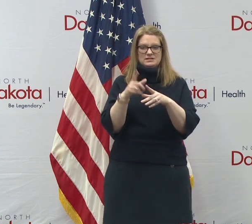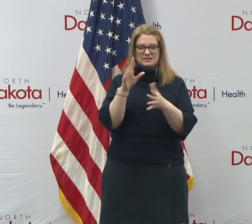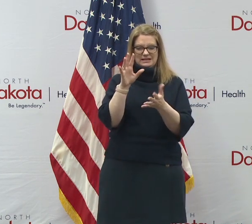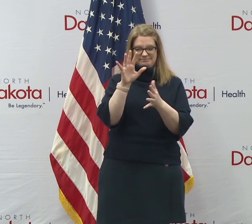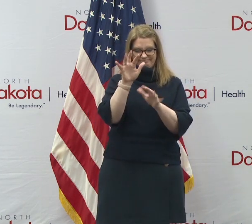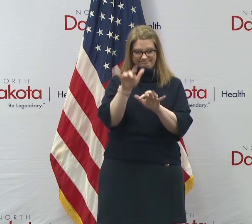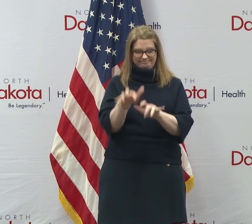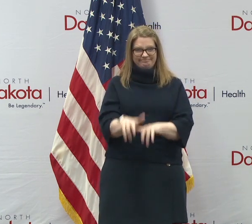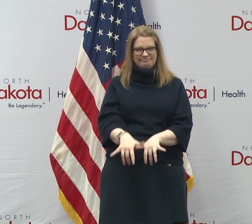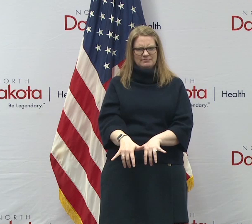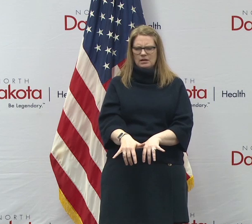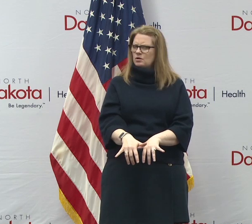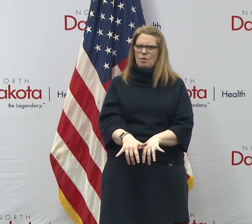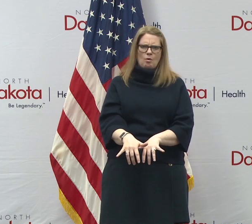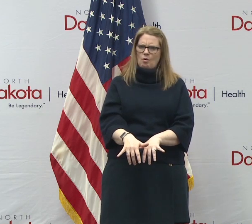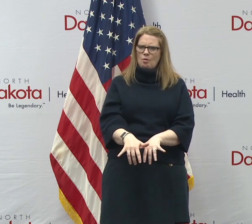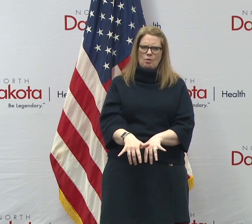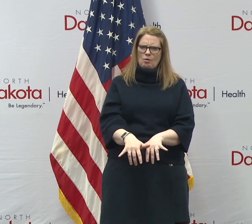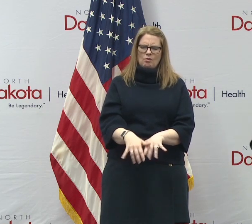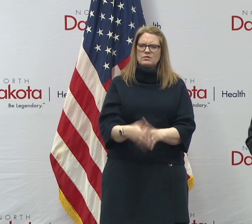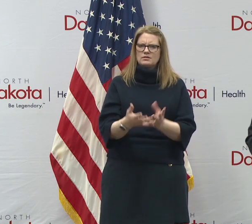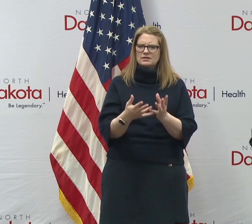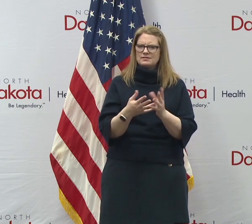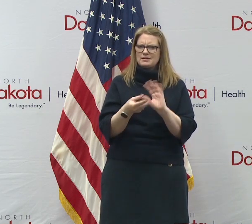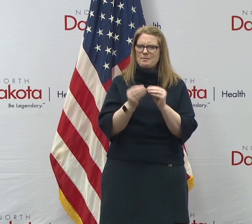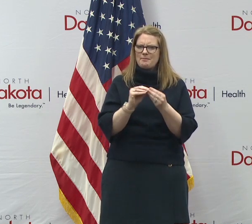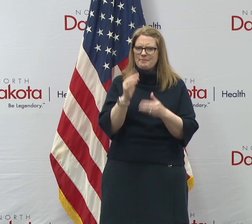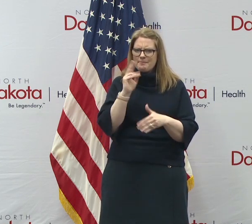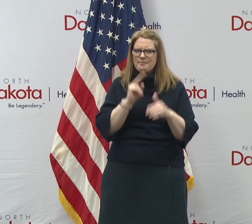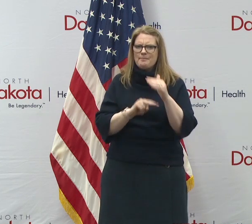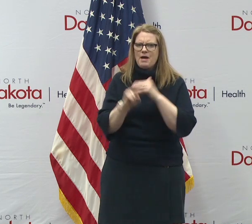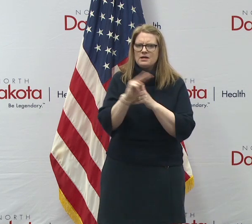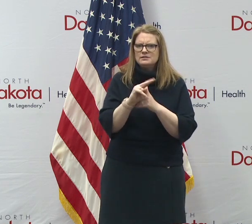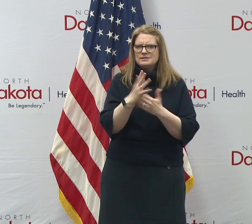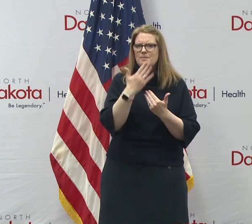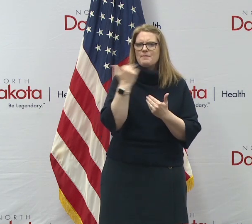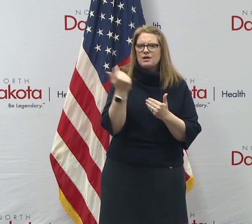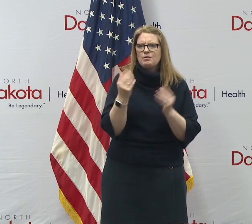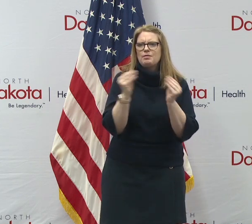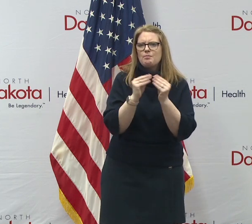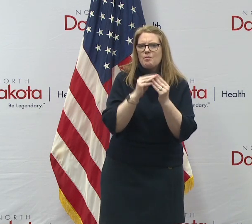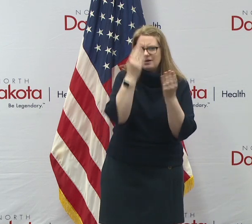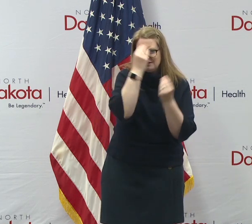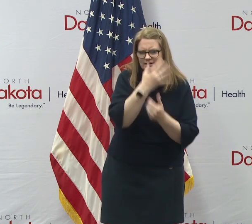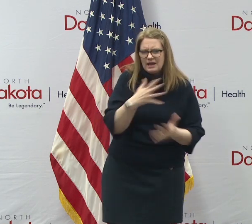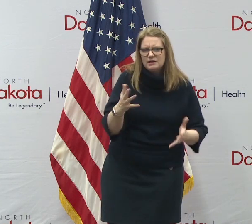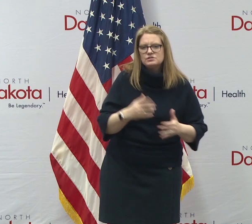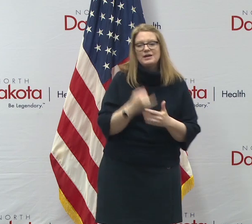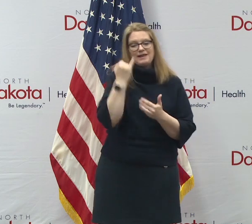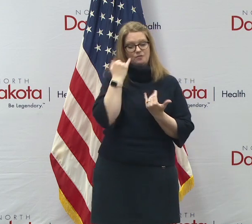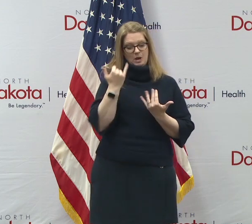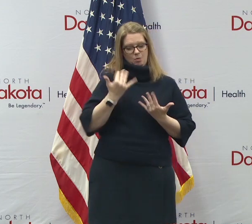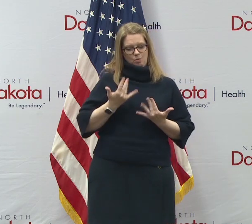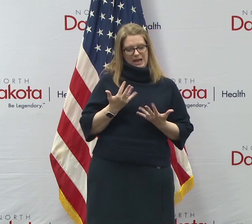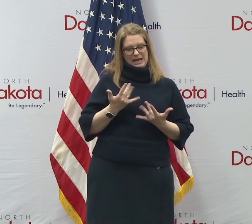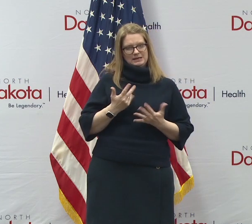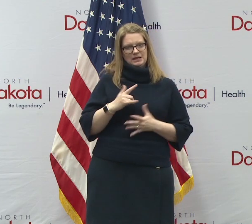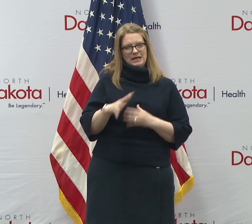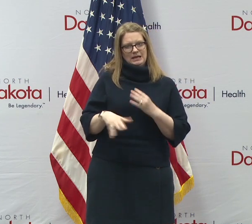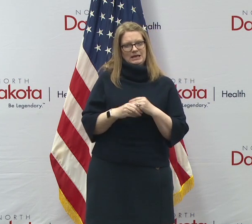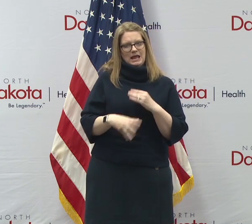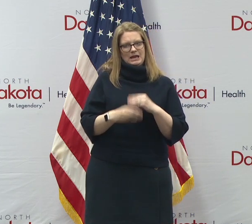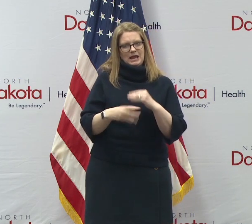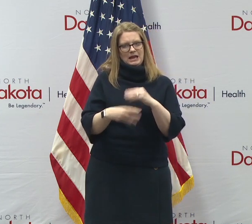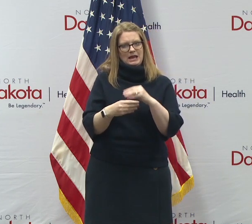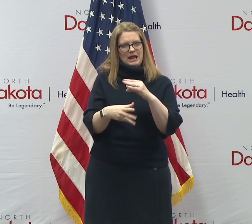Uh, models get better when they got more, when they have more data points. So the longer we wait, the more information we have, the better the models are going to be. Uh, and right now we're,